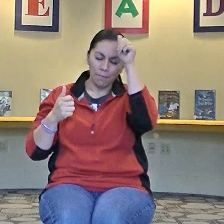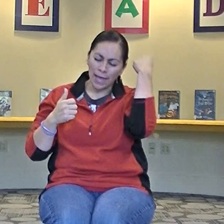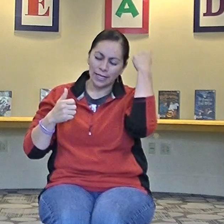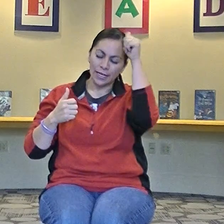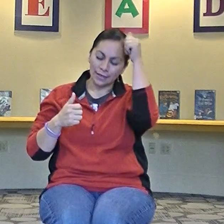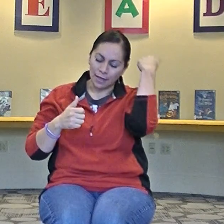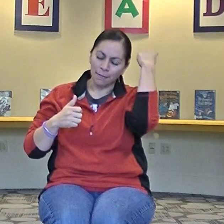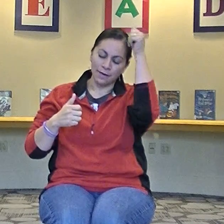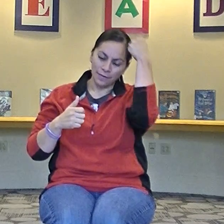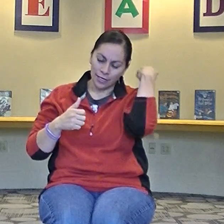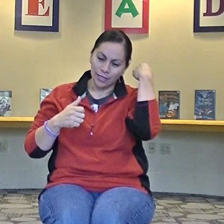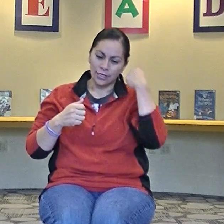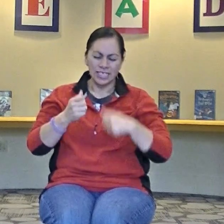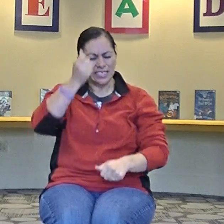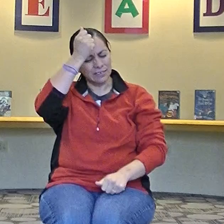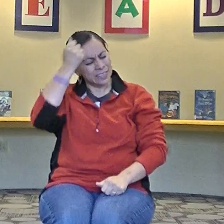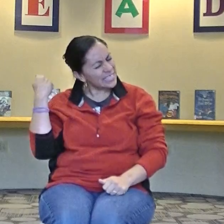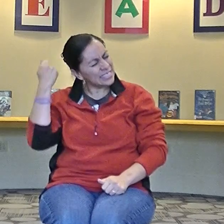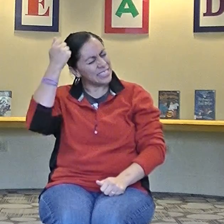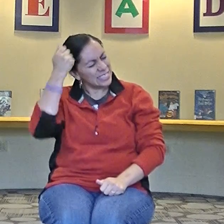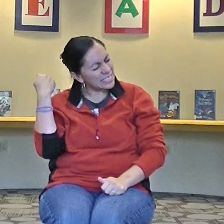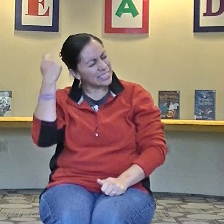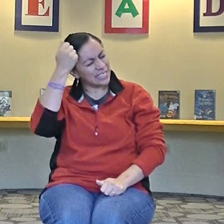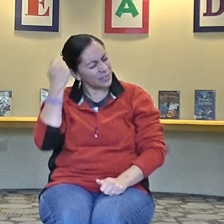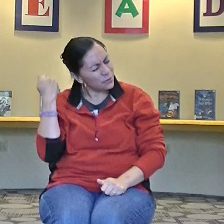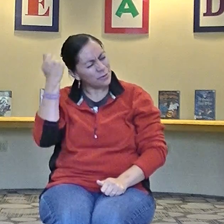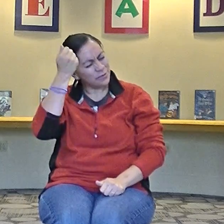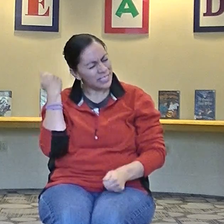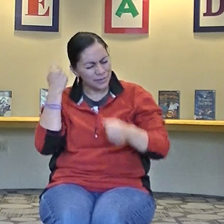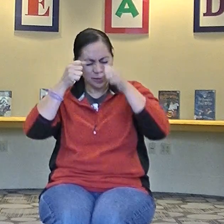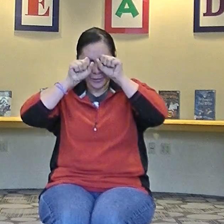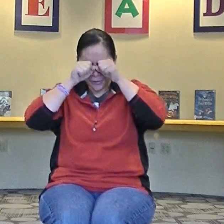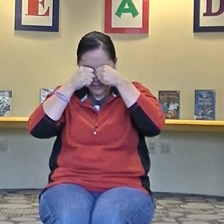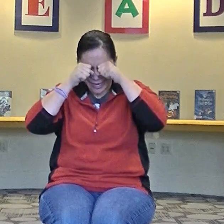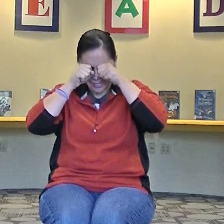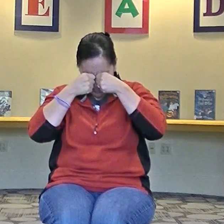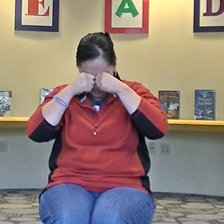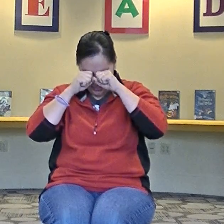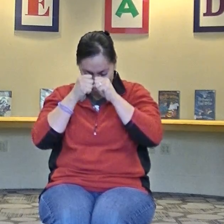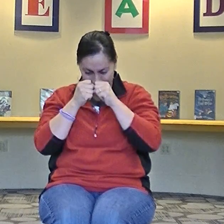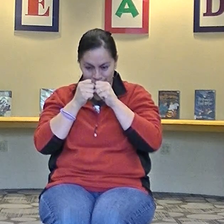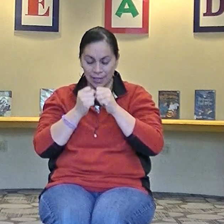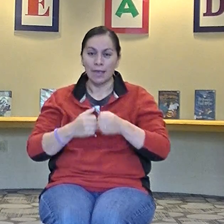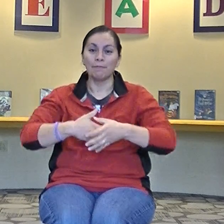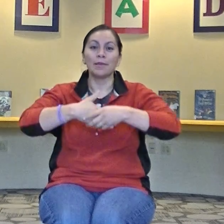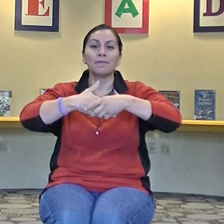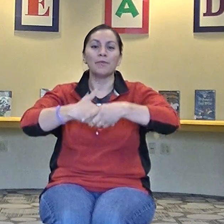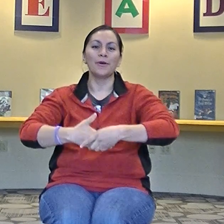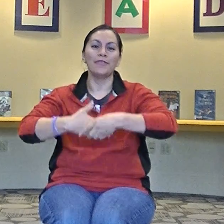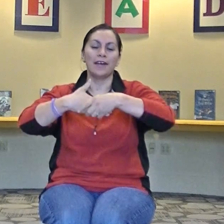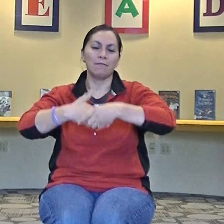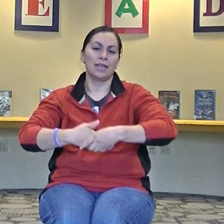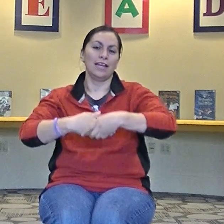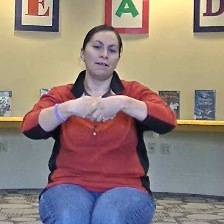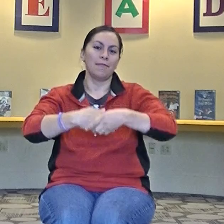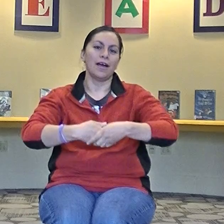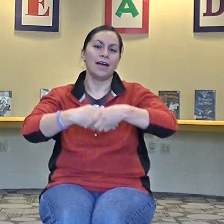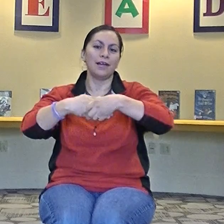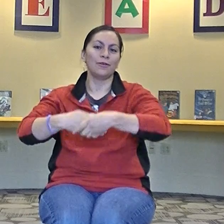peine de marfil. Y aunque se des tirones, no llora ni hace así. Pimpon, dame la mano